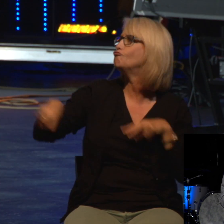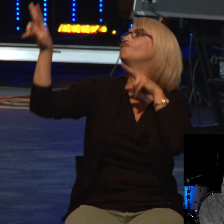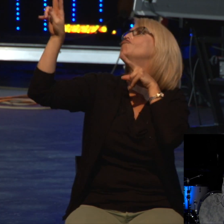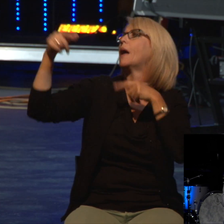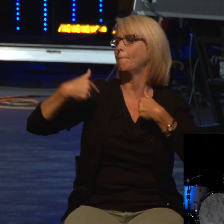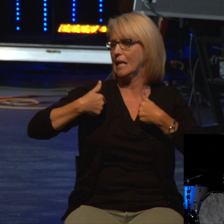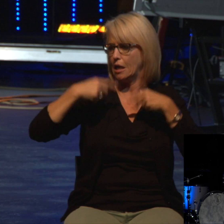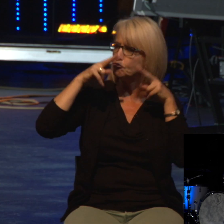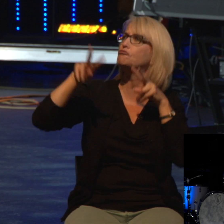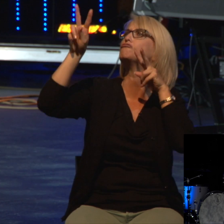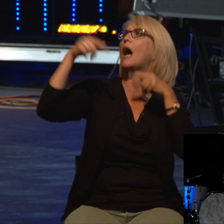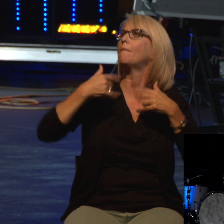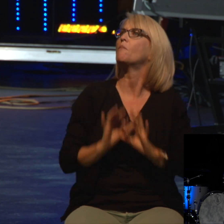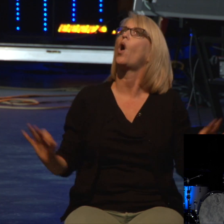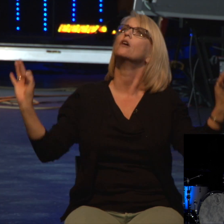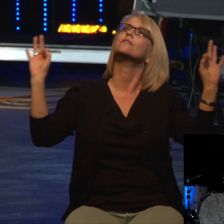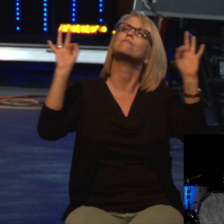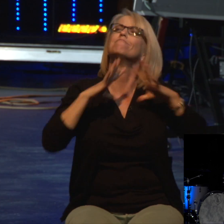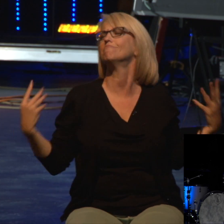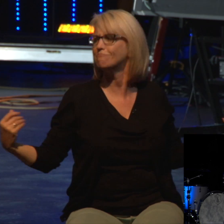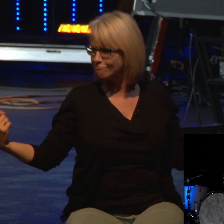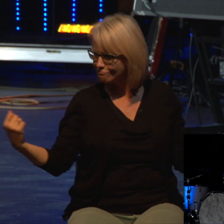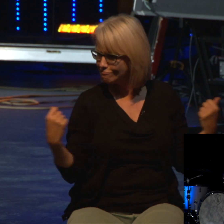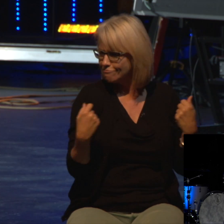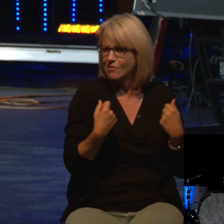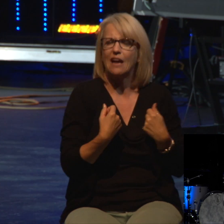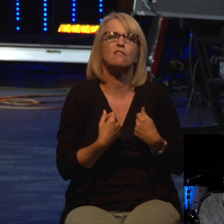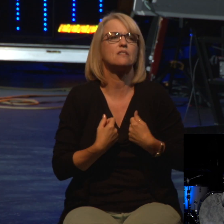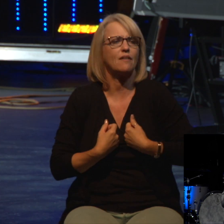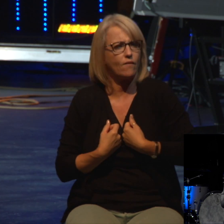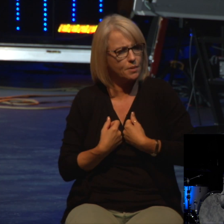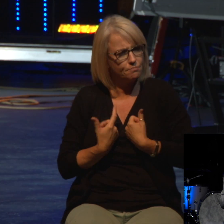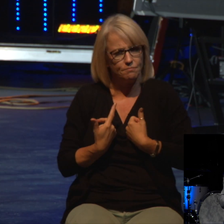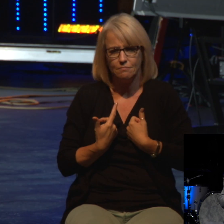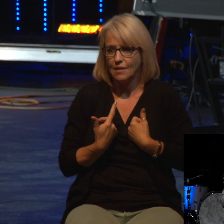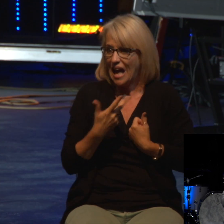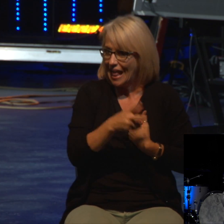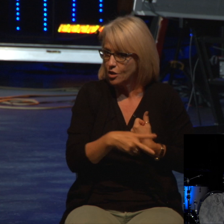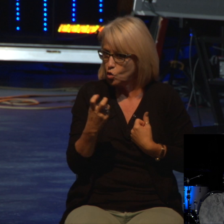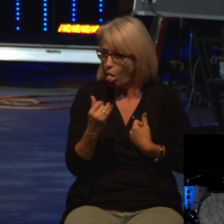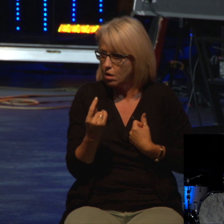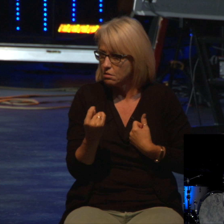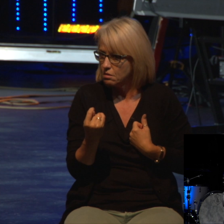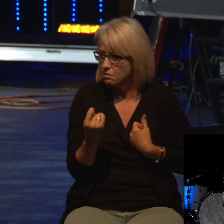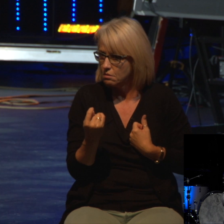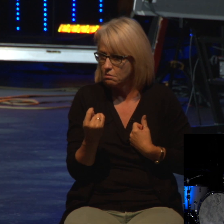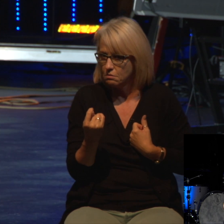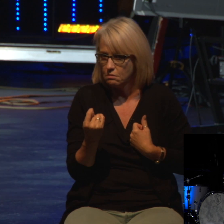You were somebody important. And the fact that he stole that, Francis Schaeffer said, probably